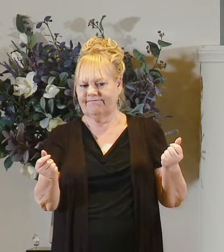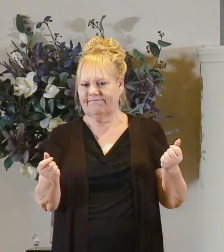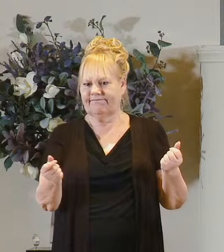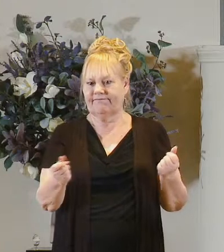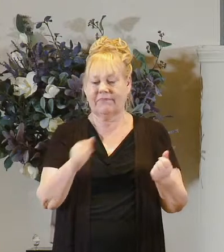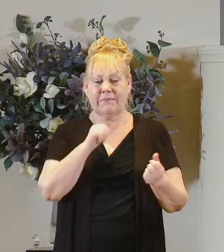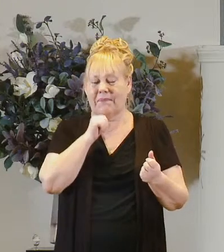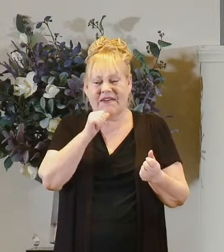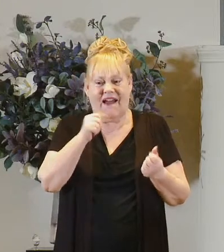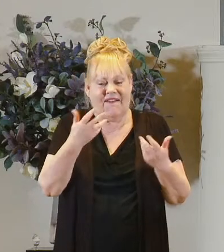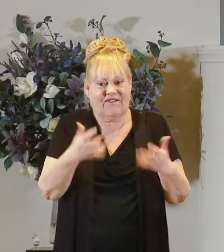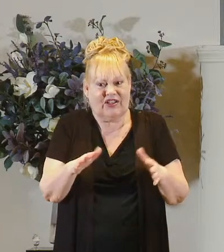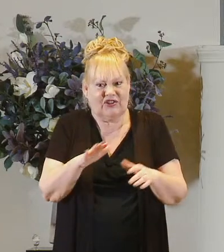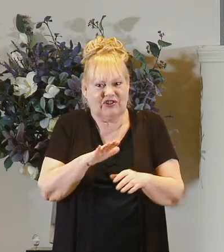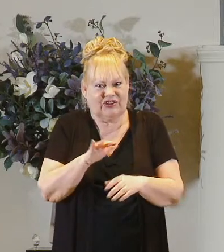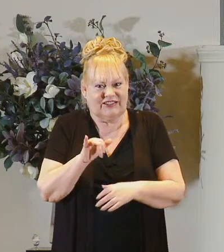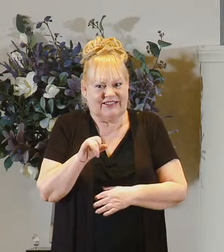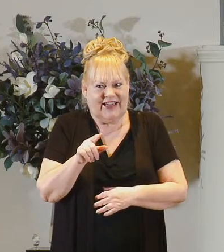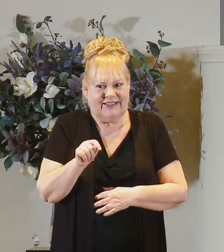but not yet